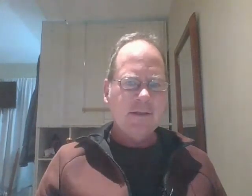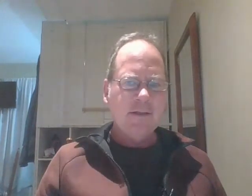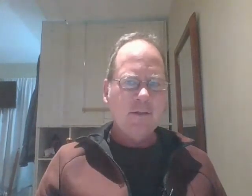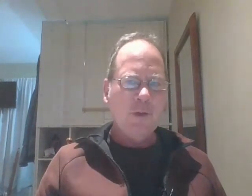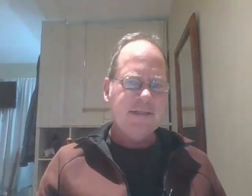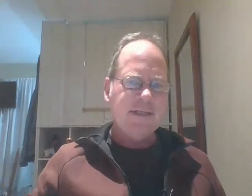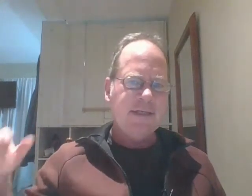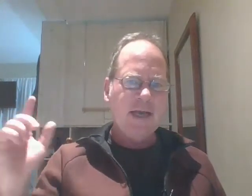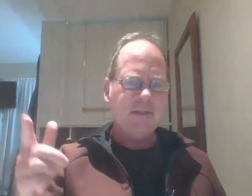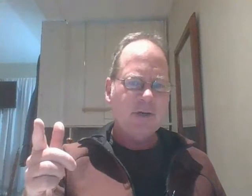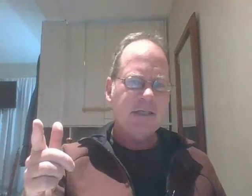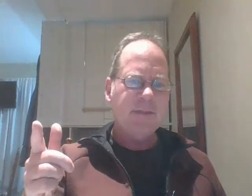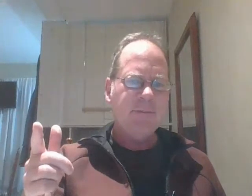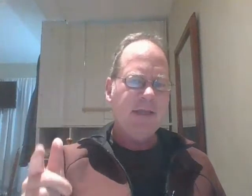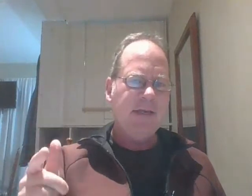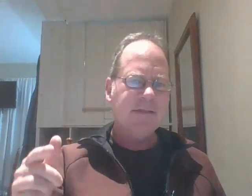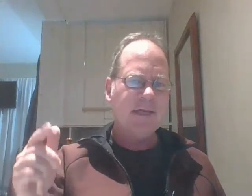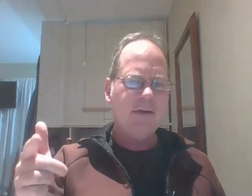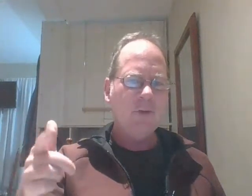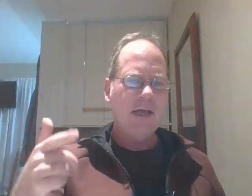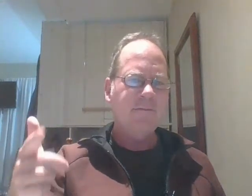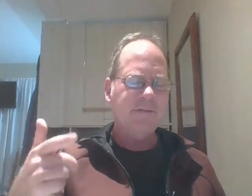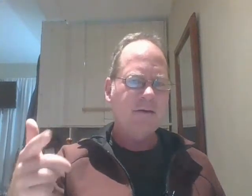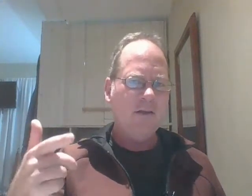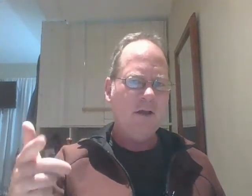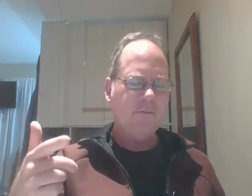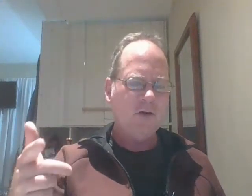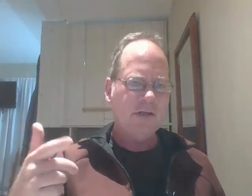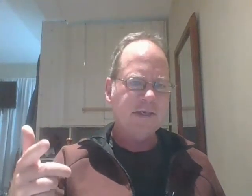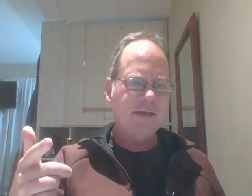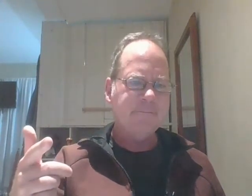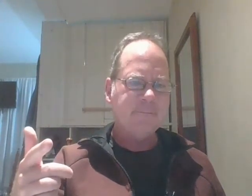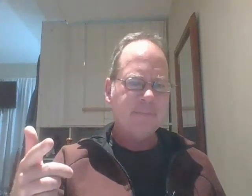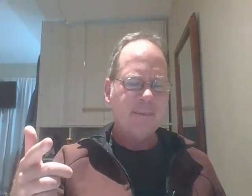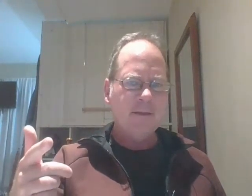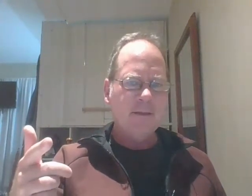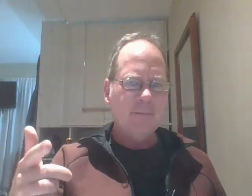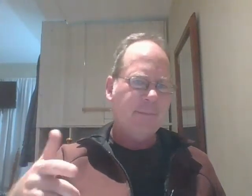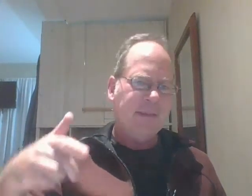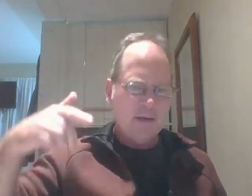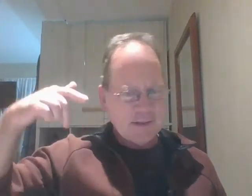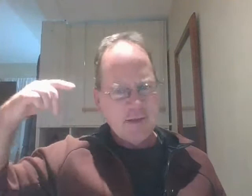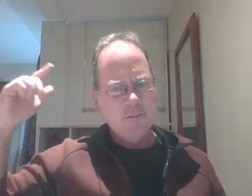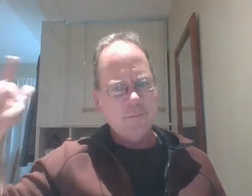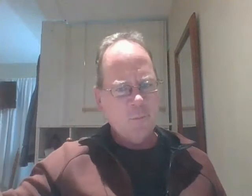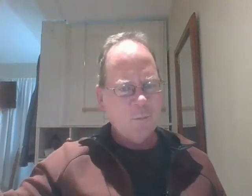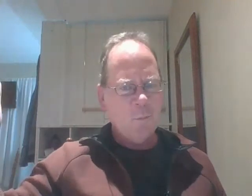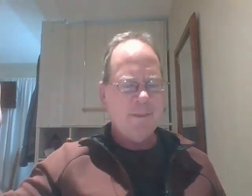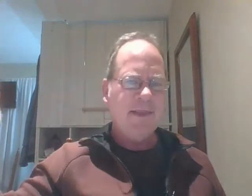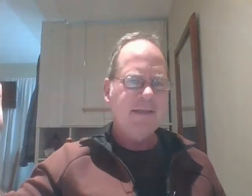what he said did not surprise me but and it's kind of what i've said along for a long time but then i'll tell you one thing he did